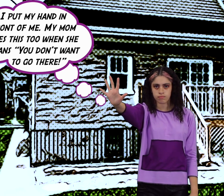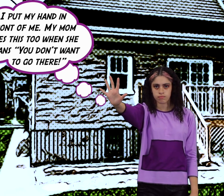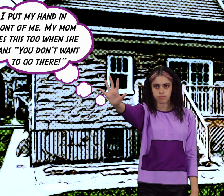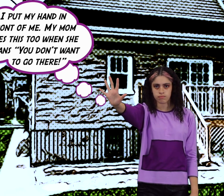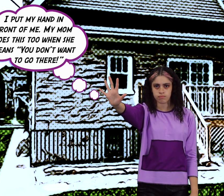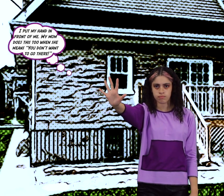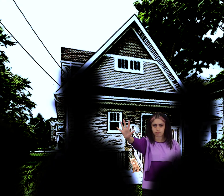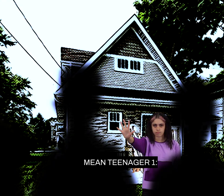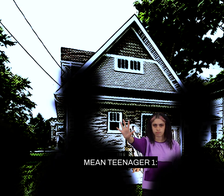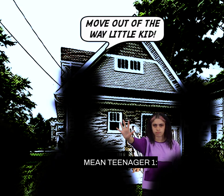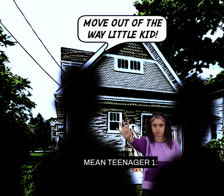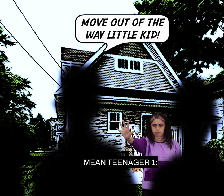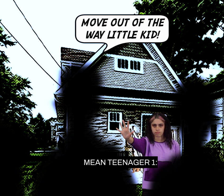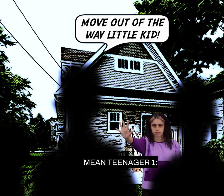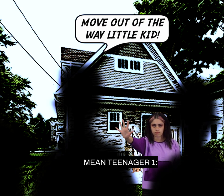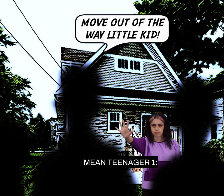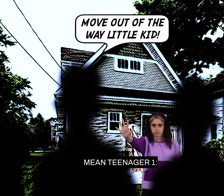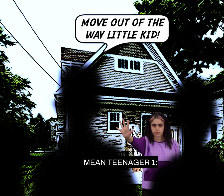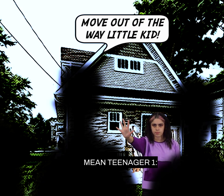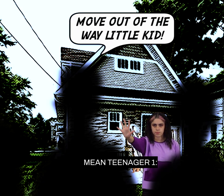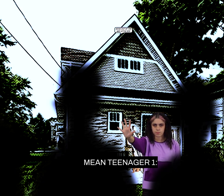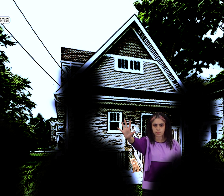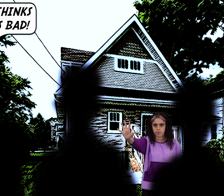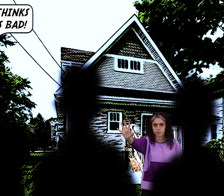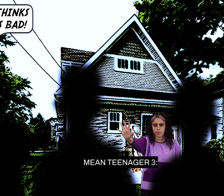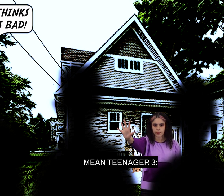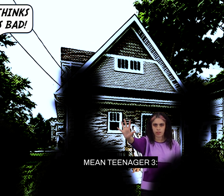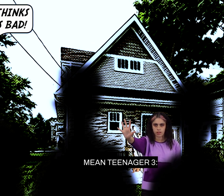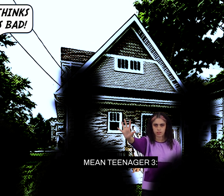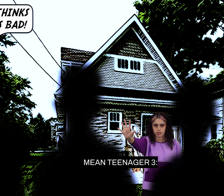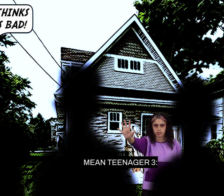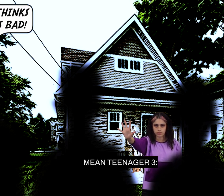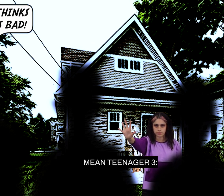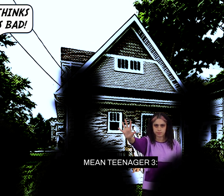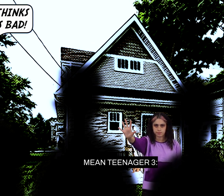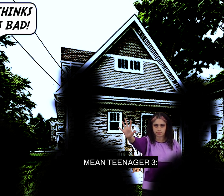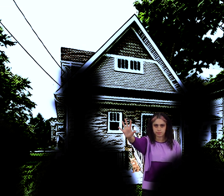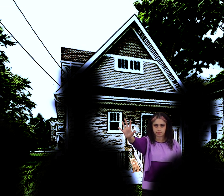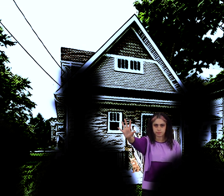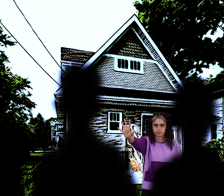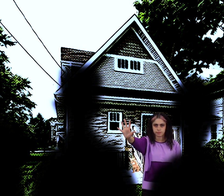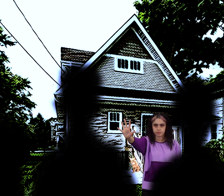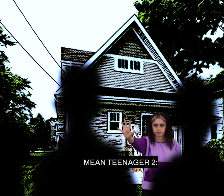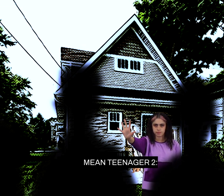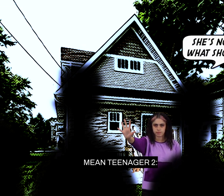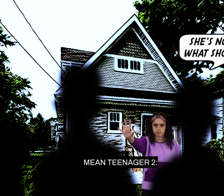to go there hey move out of the way little kid she thinks she's bad she's